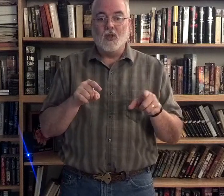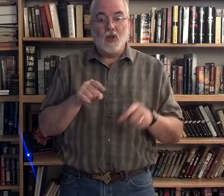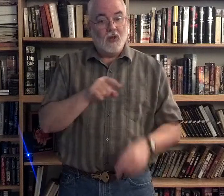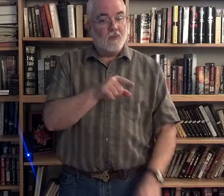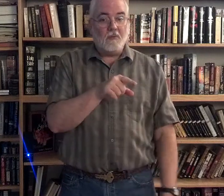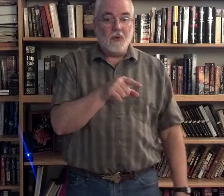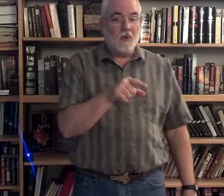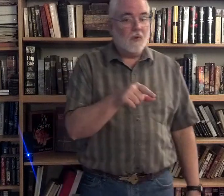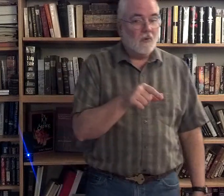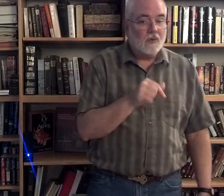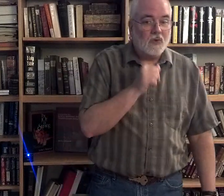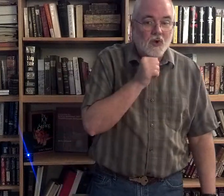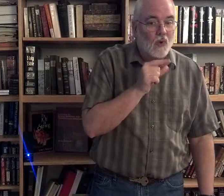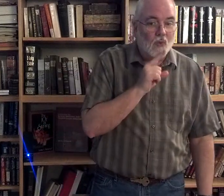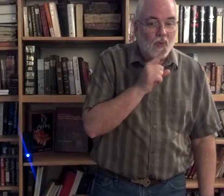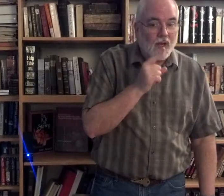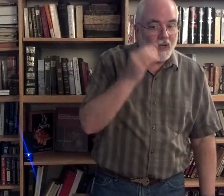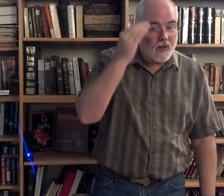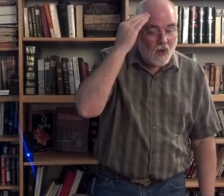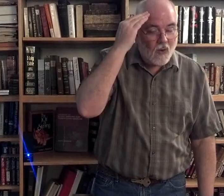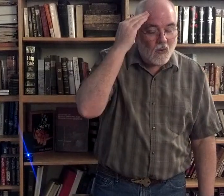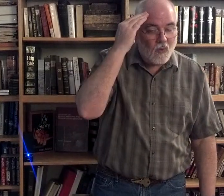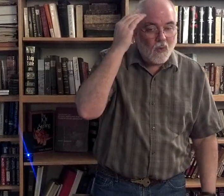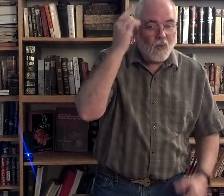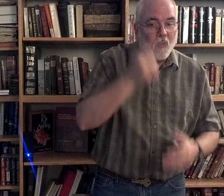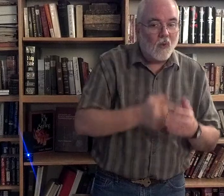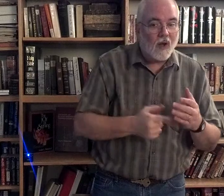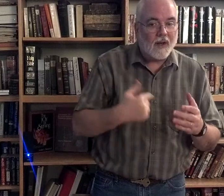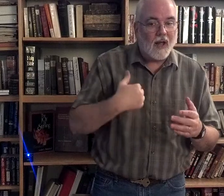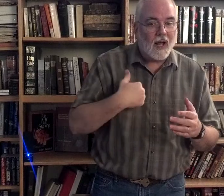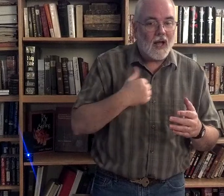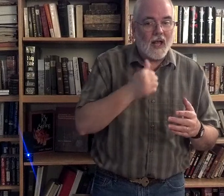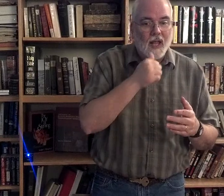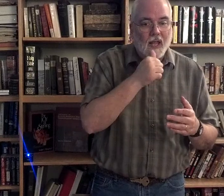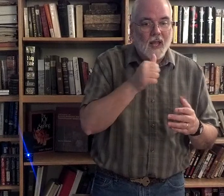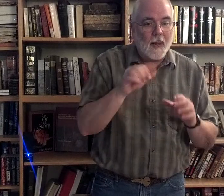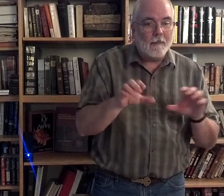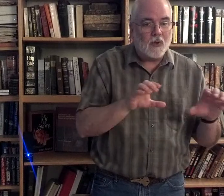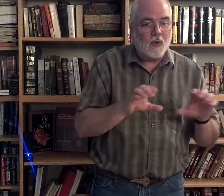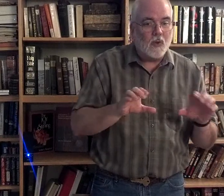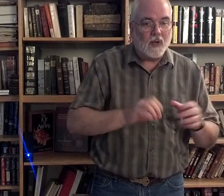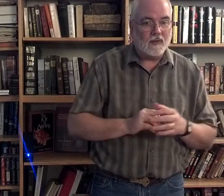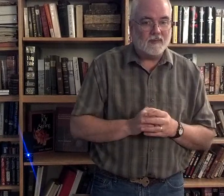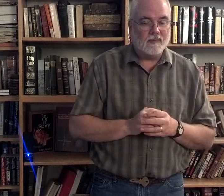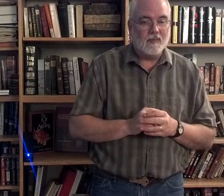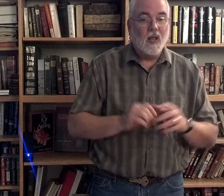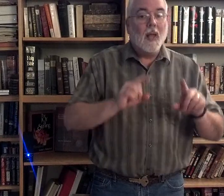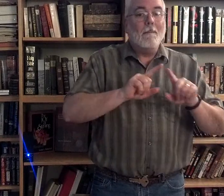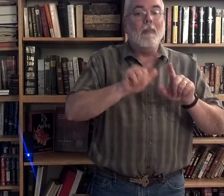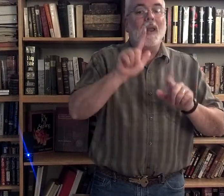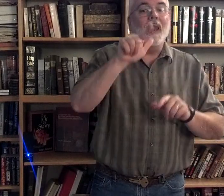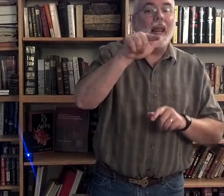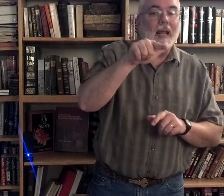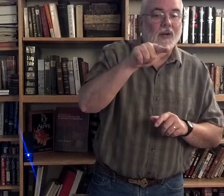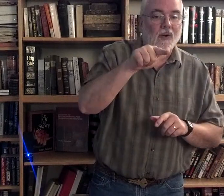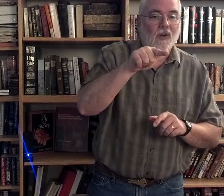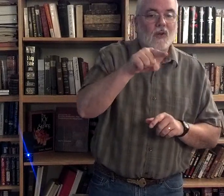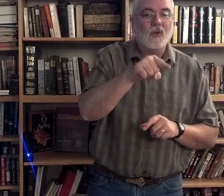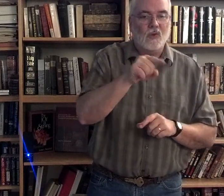You don't really know what I am doing, but later you